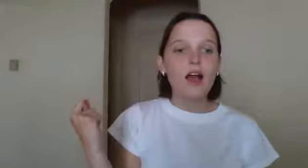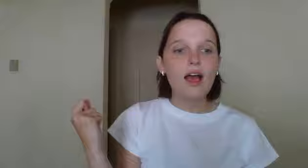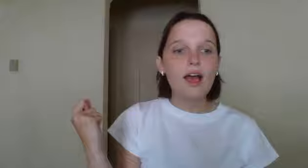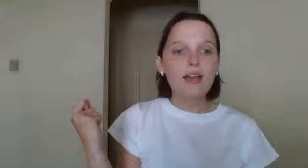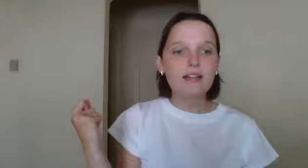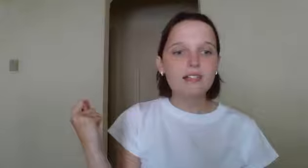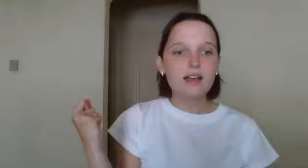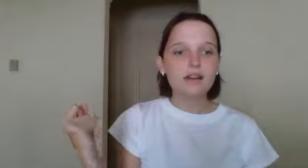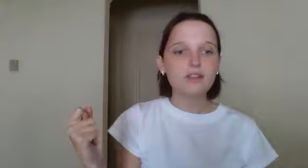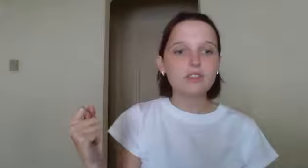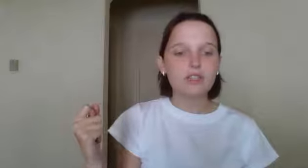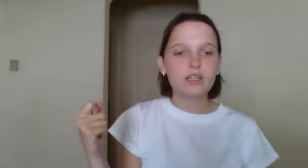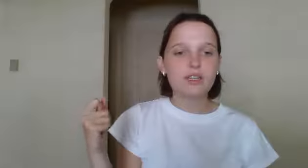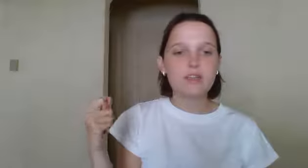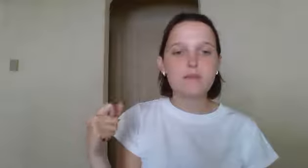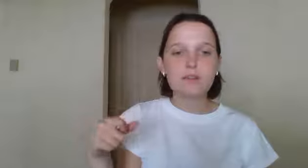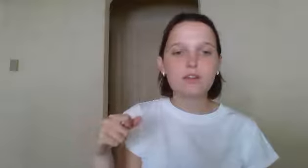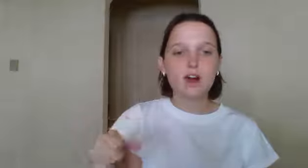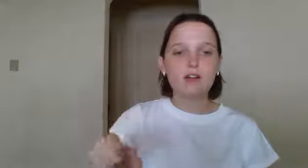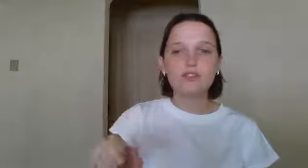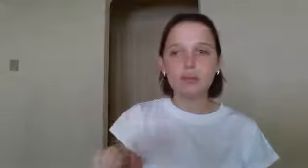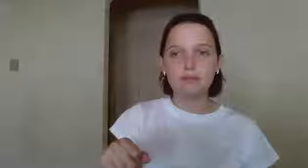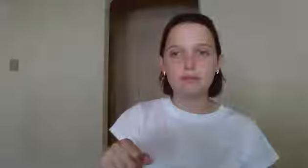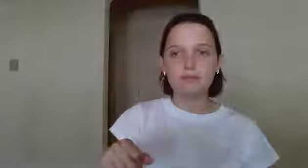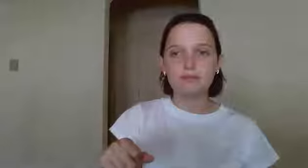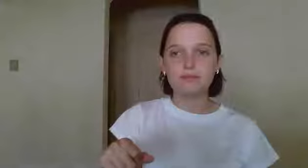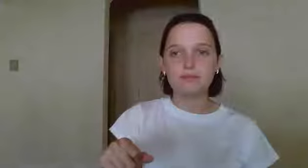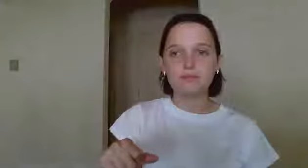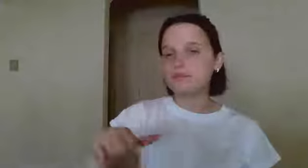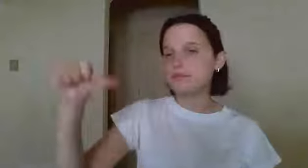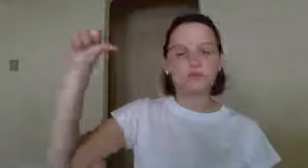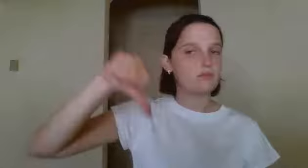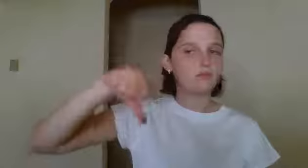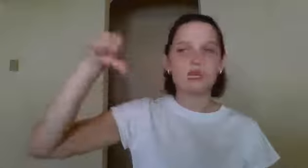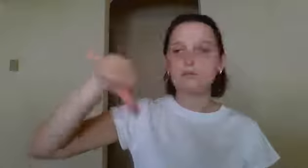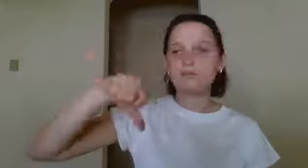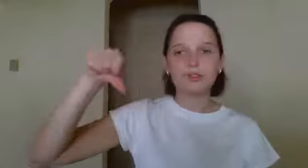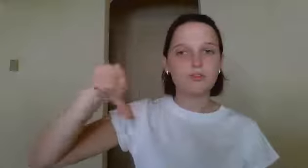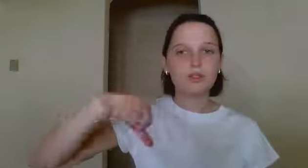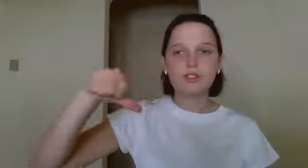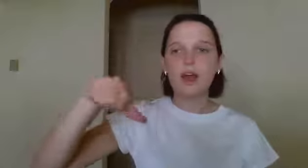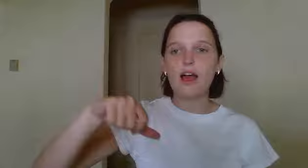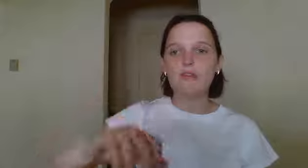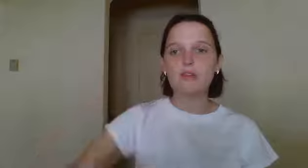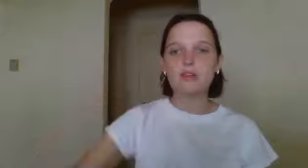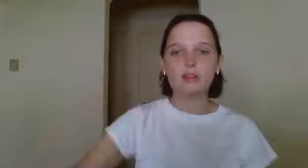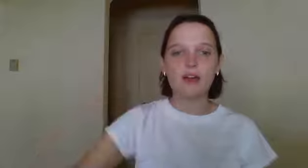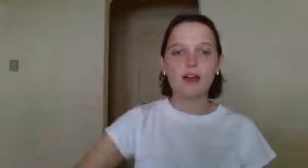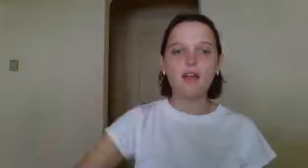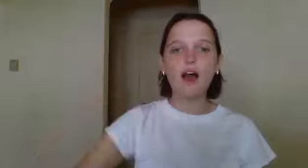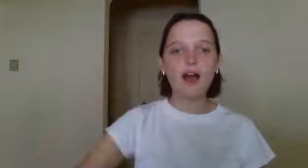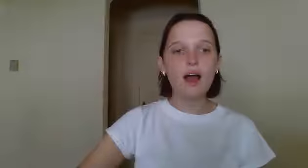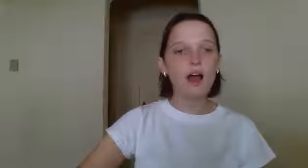I sound in the middle of drip. No. Drip does not have the middle sound. I.